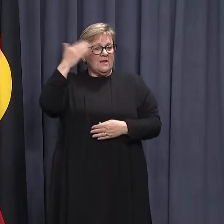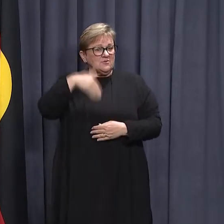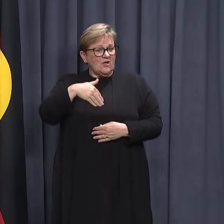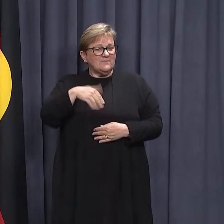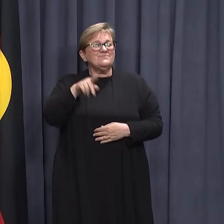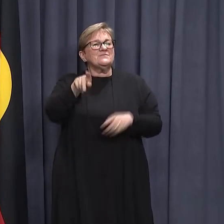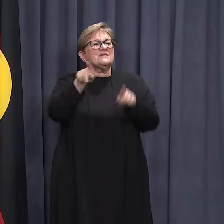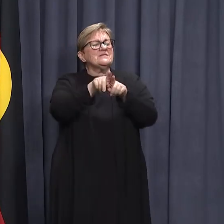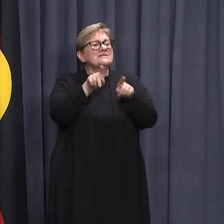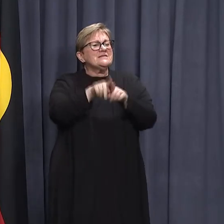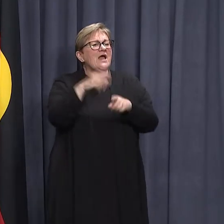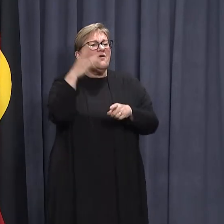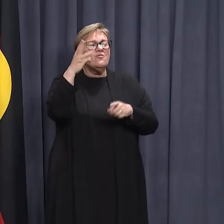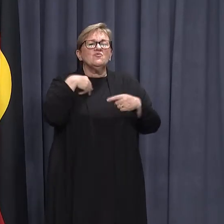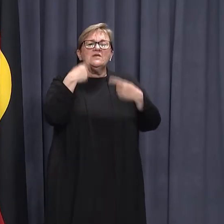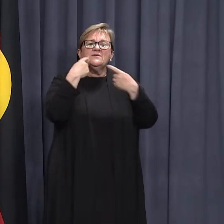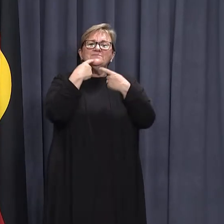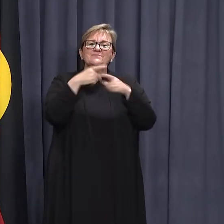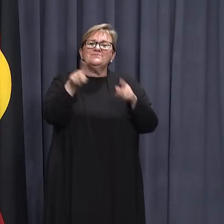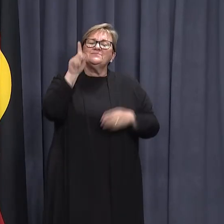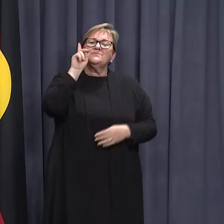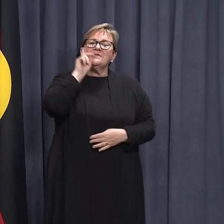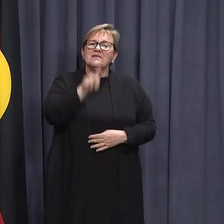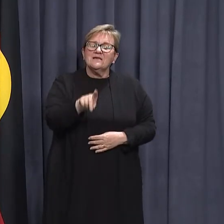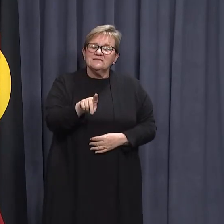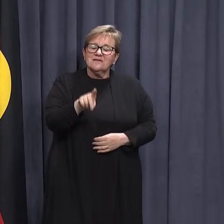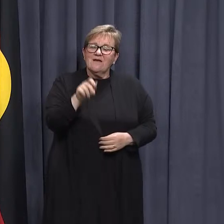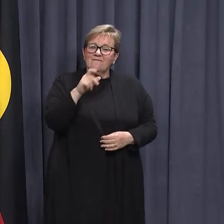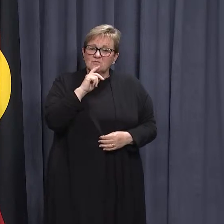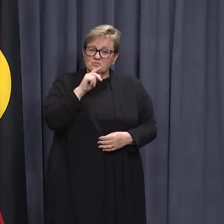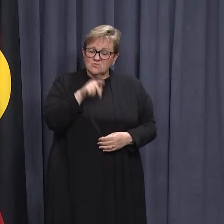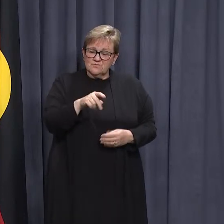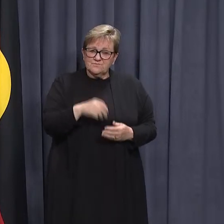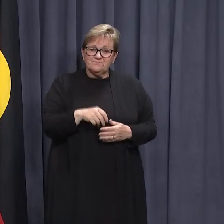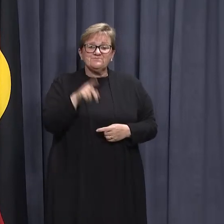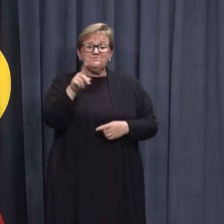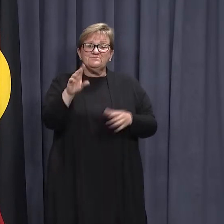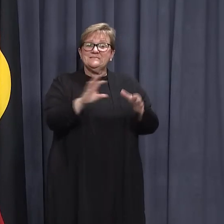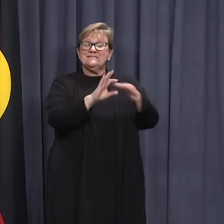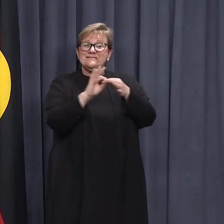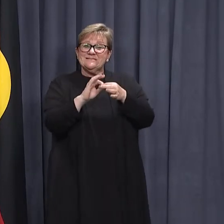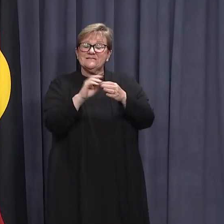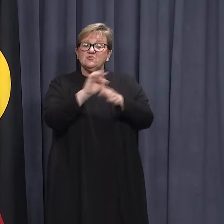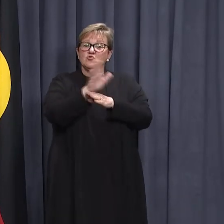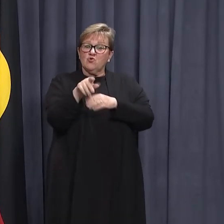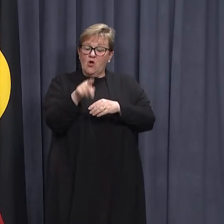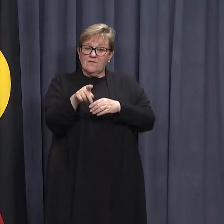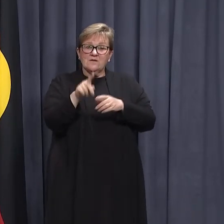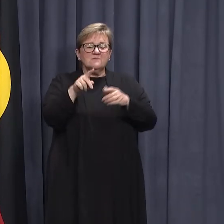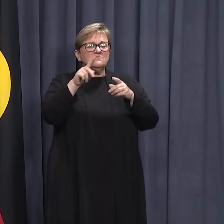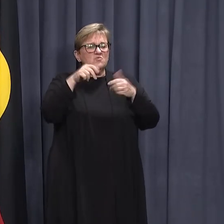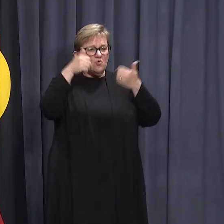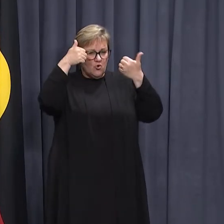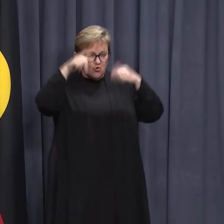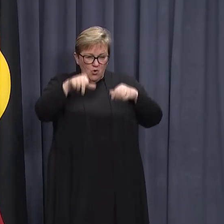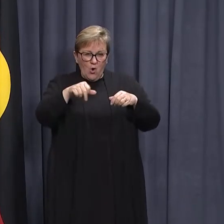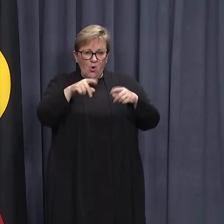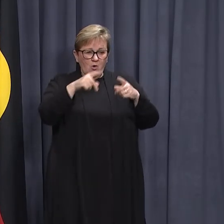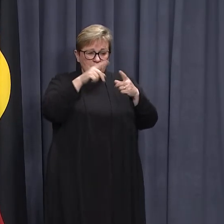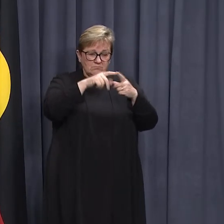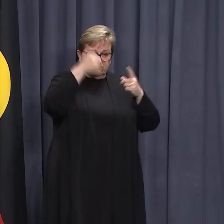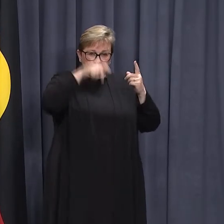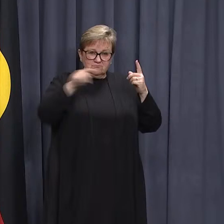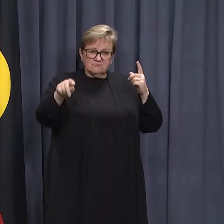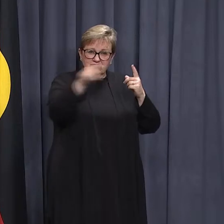These are the same three local cases announced yesterday afternoon linked to the Coburn cluster and a known close contact